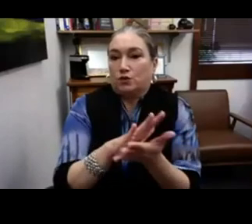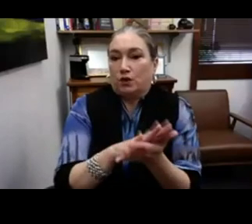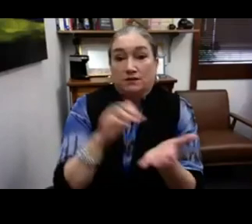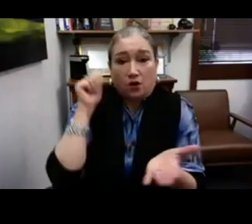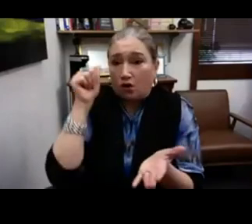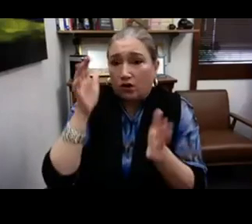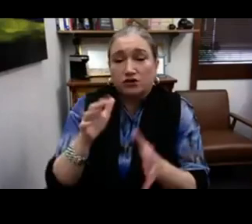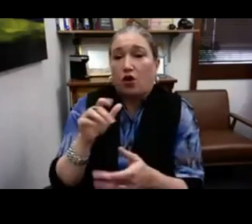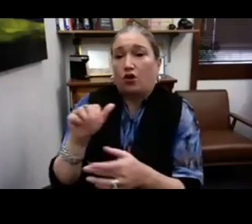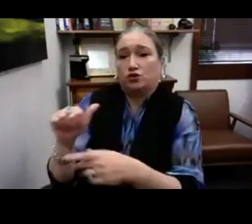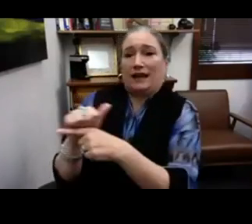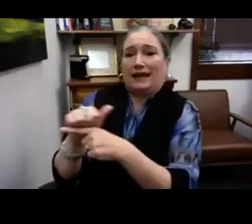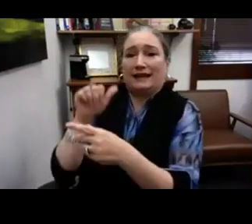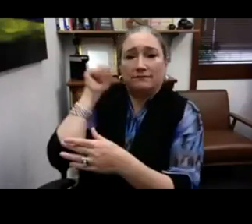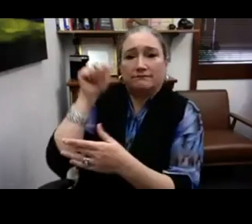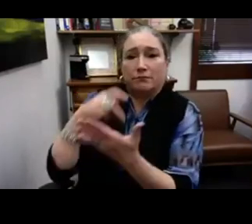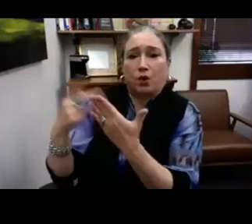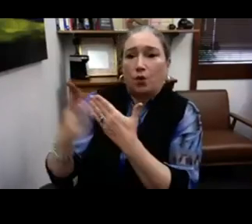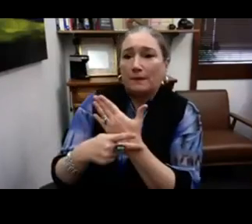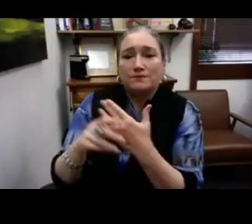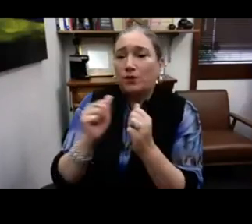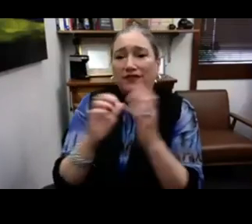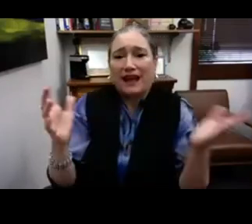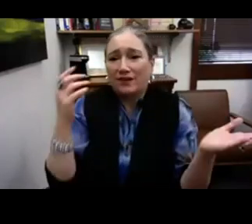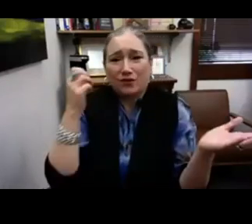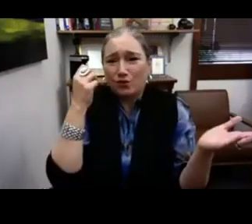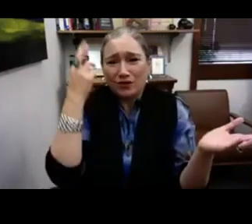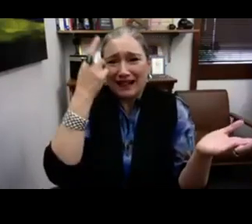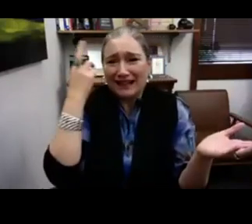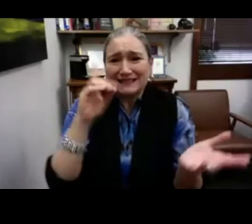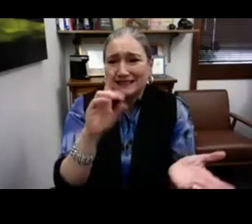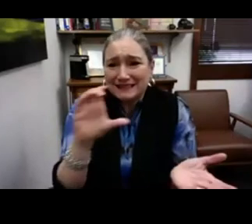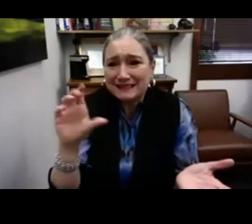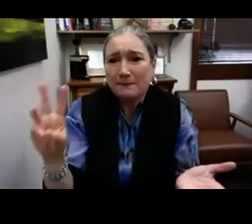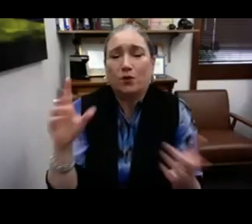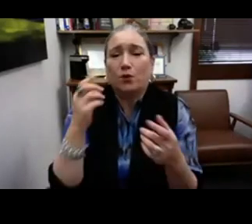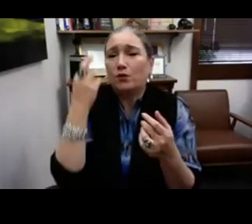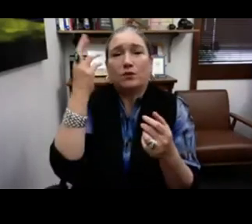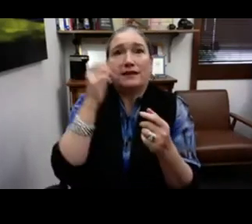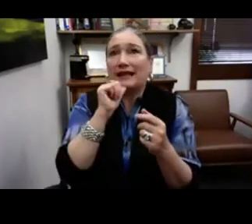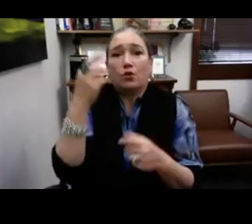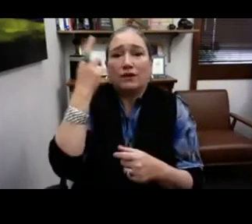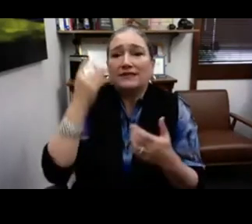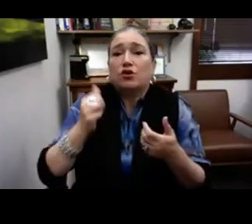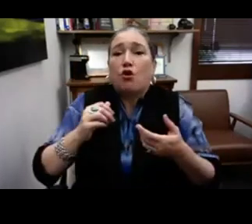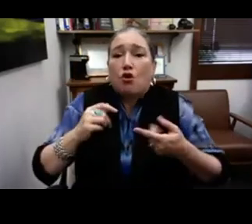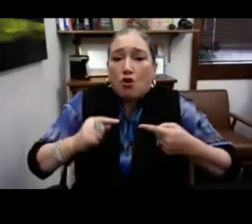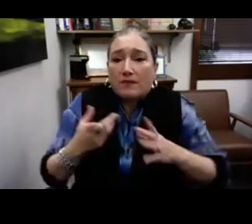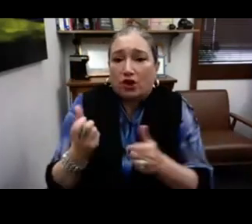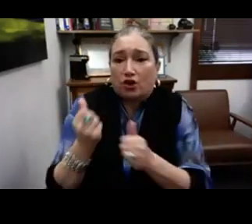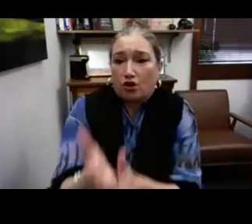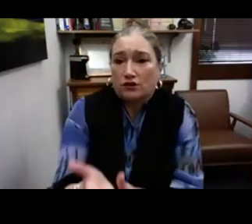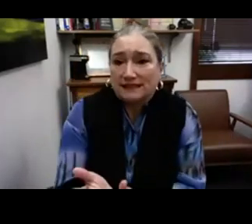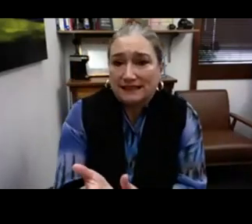know. They haven't been trained. They've gone to medical school and they've learned specifically about anatomy and physiology, but they have no